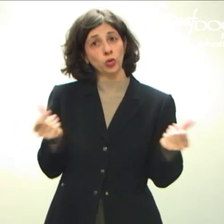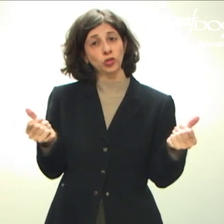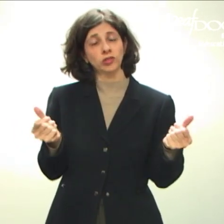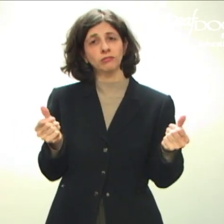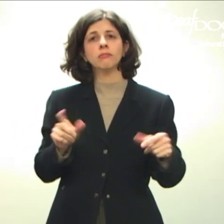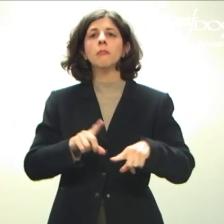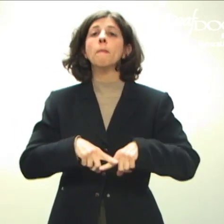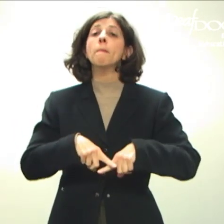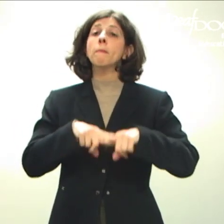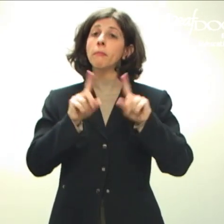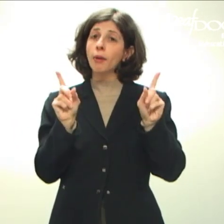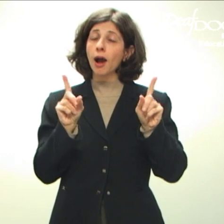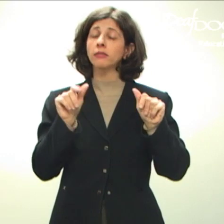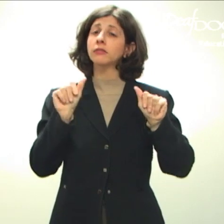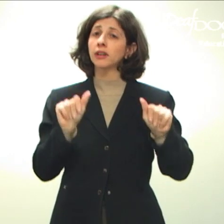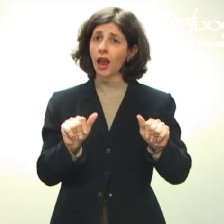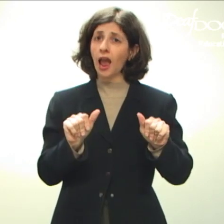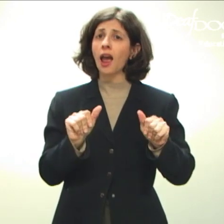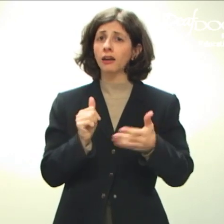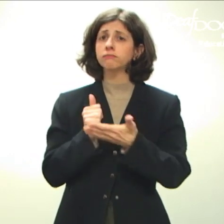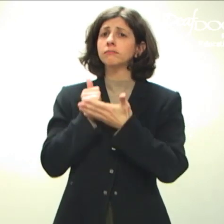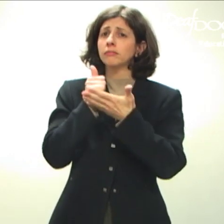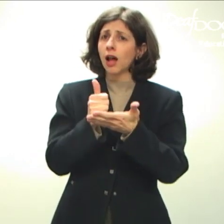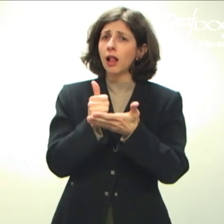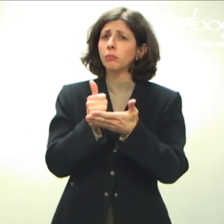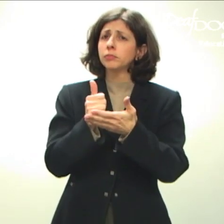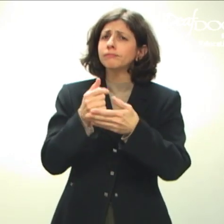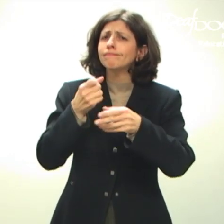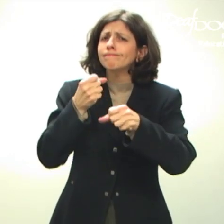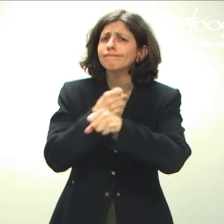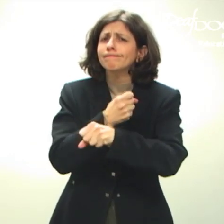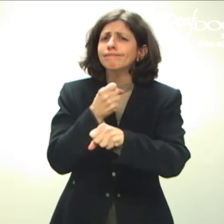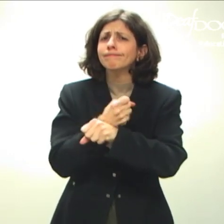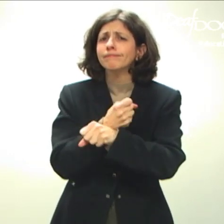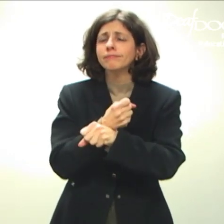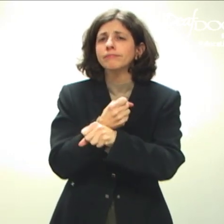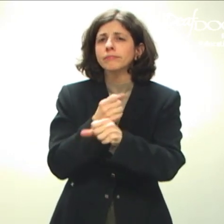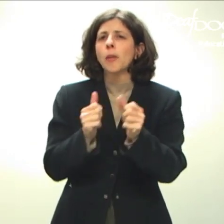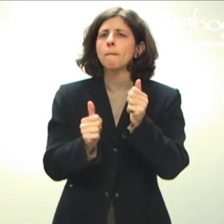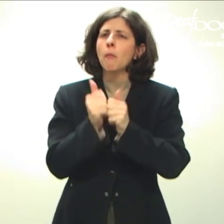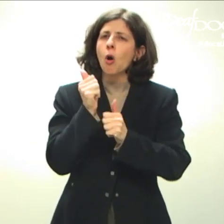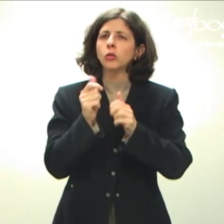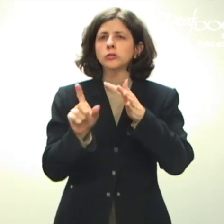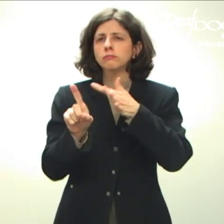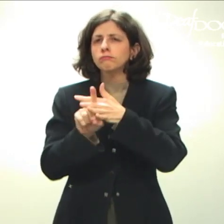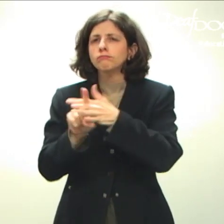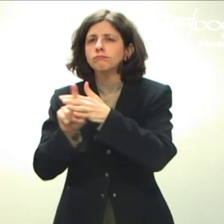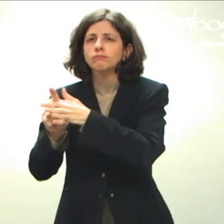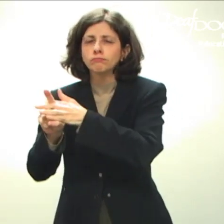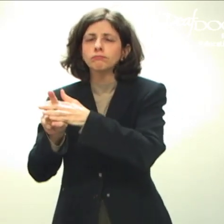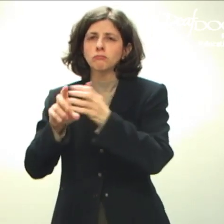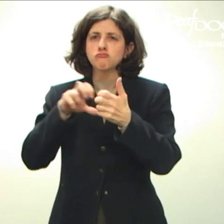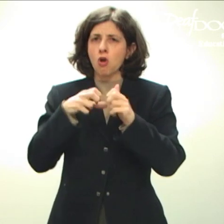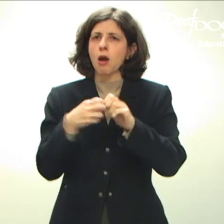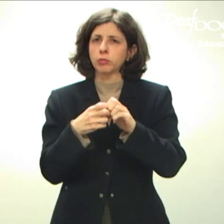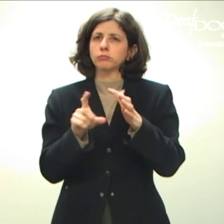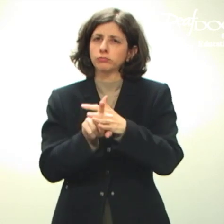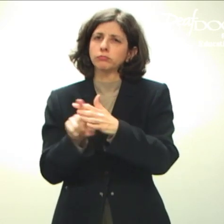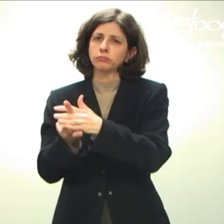but we can help with many symptoms or problems that occur.